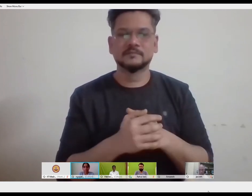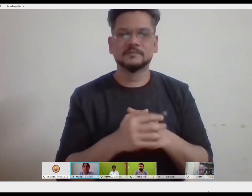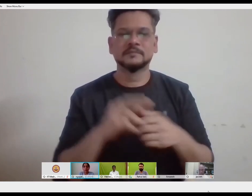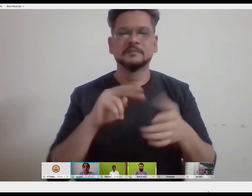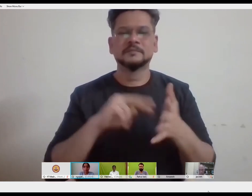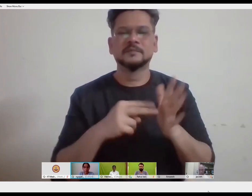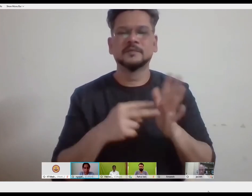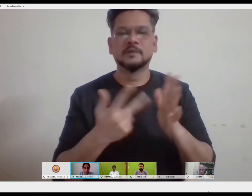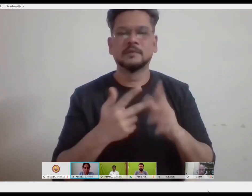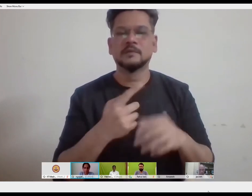that needs to be repaired.